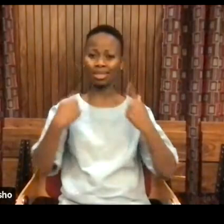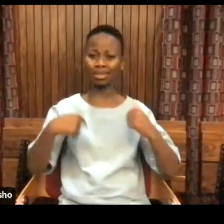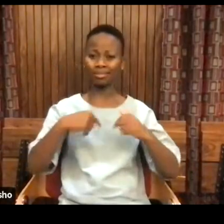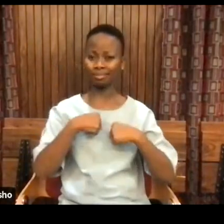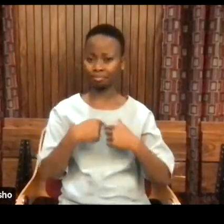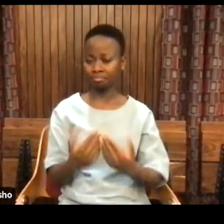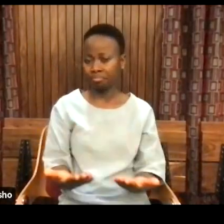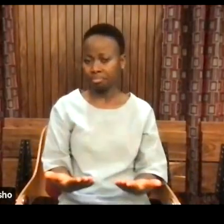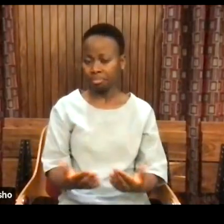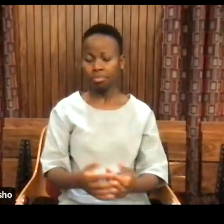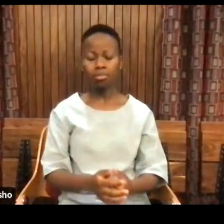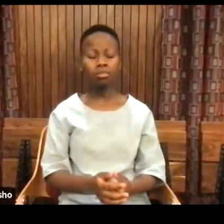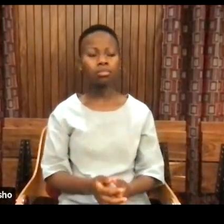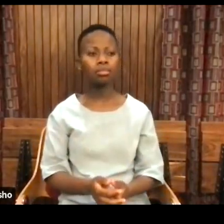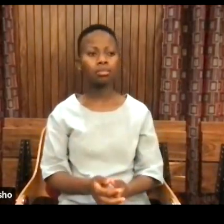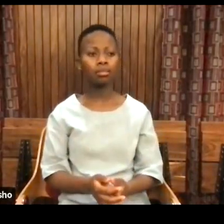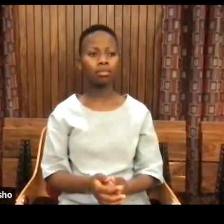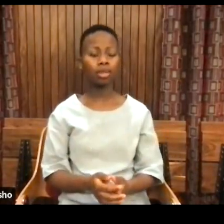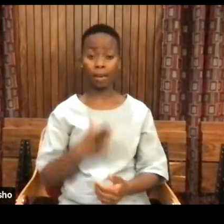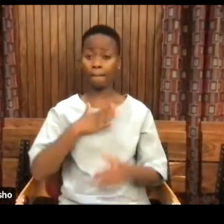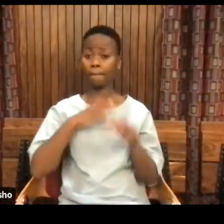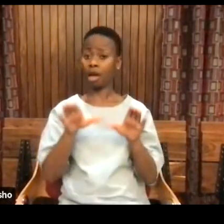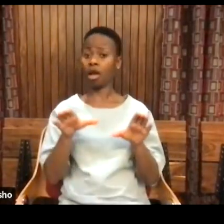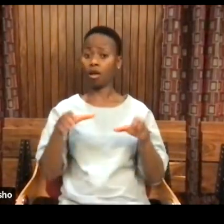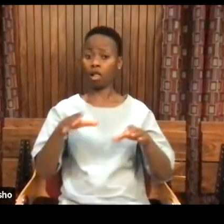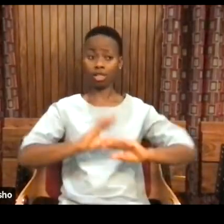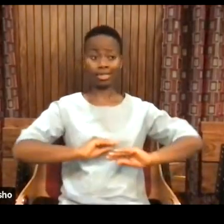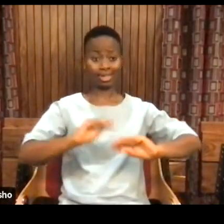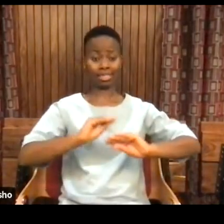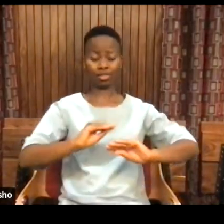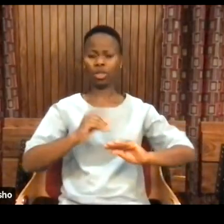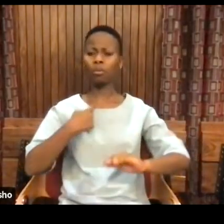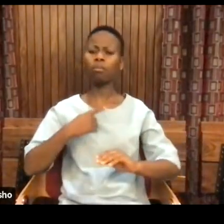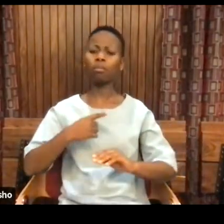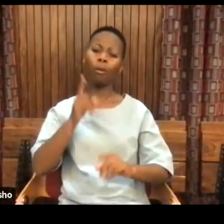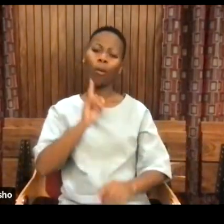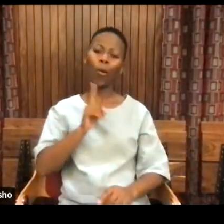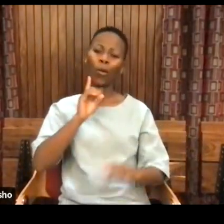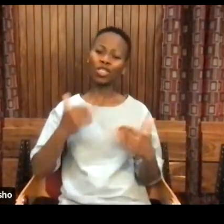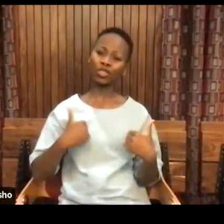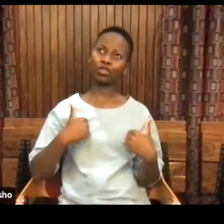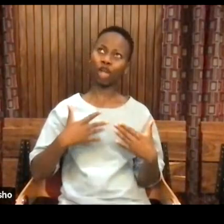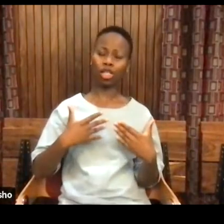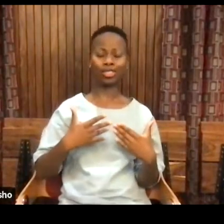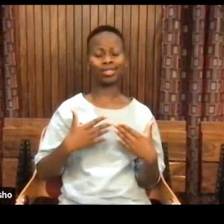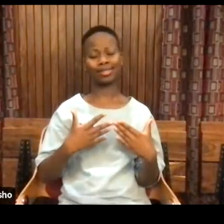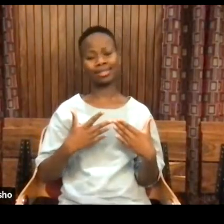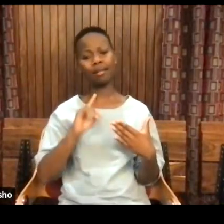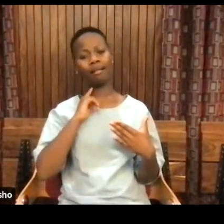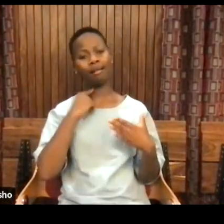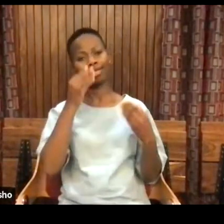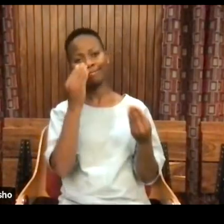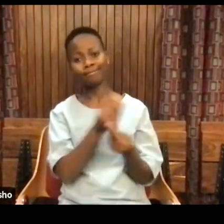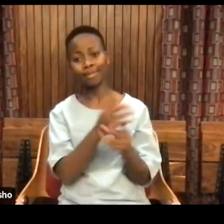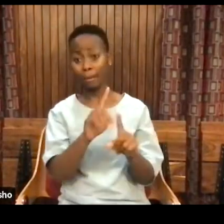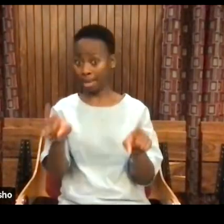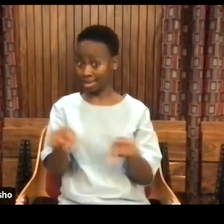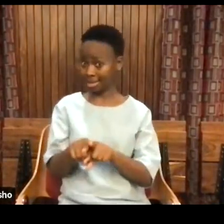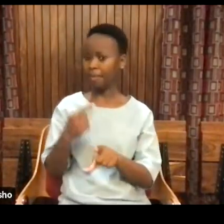When I teach my classes, for instance, I begin with a lie. In fact, I could teach a course called Lies, Colonialism, Colossus.